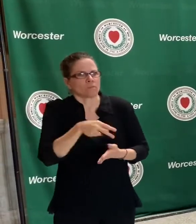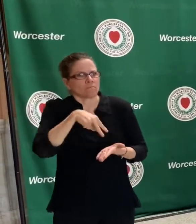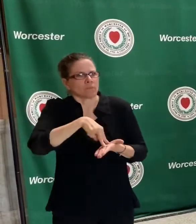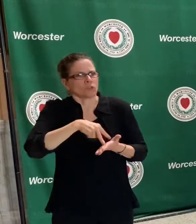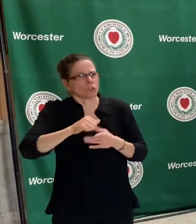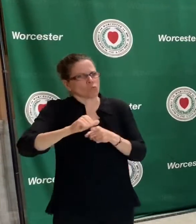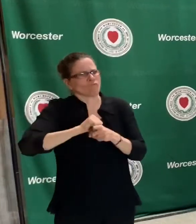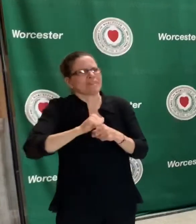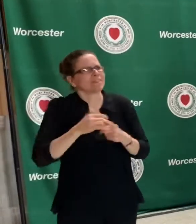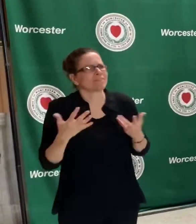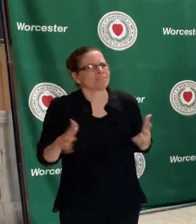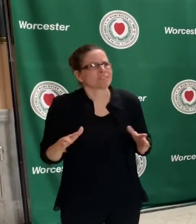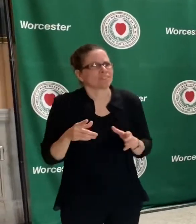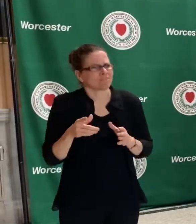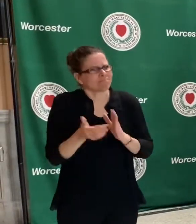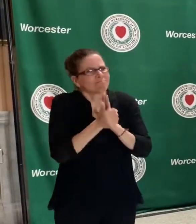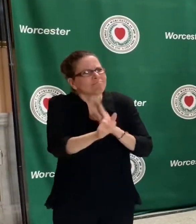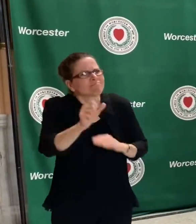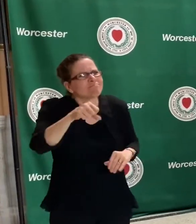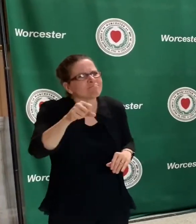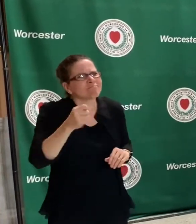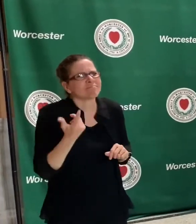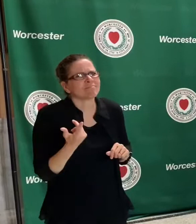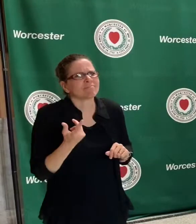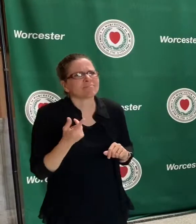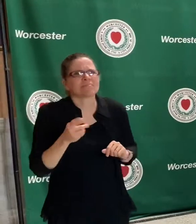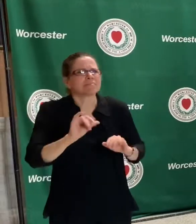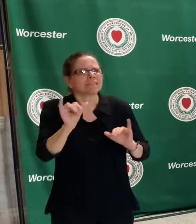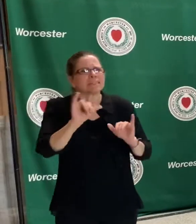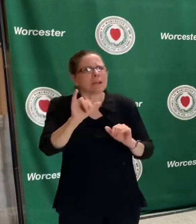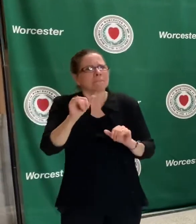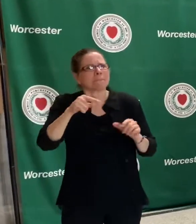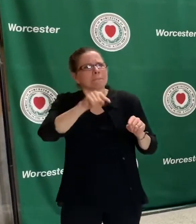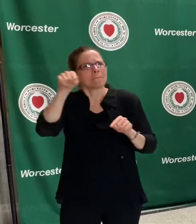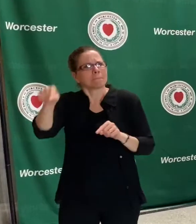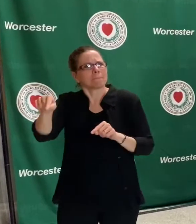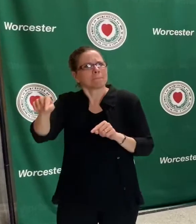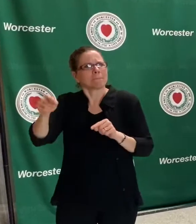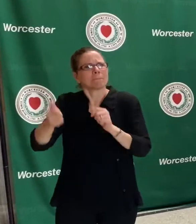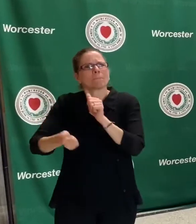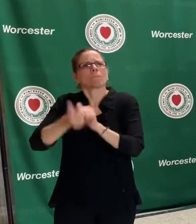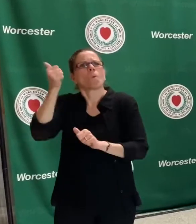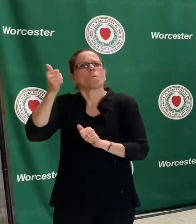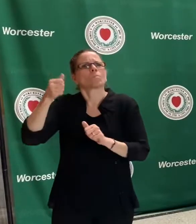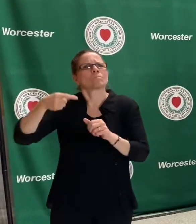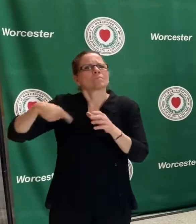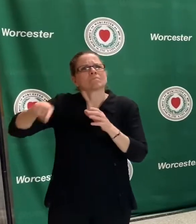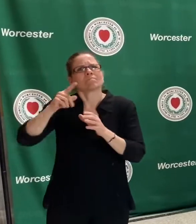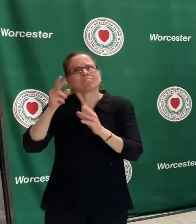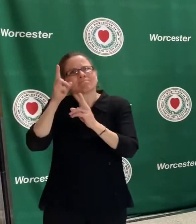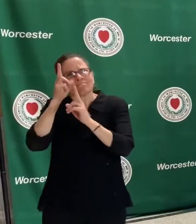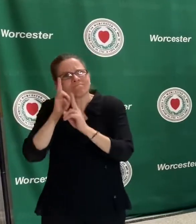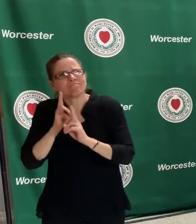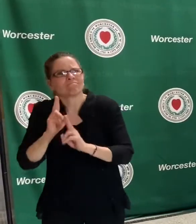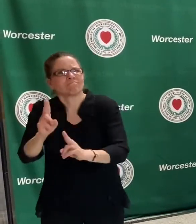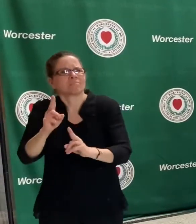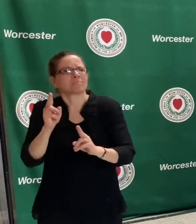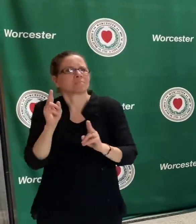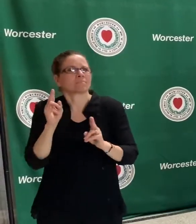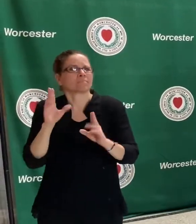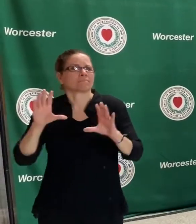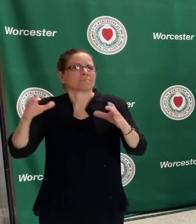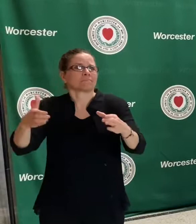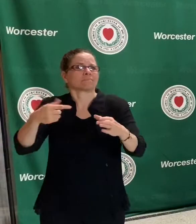and in a way that I think is consistent with the most noble, you know, exercise